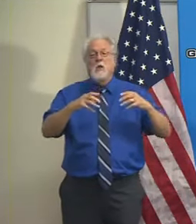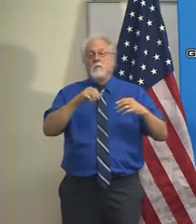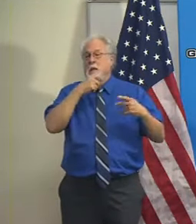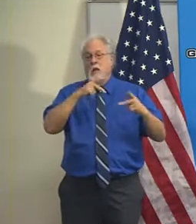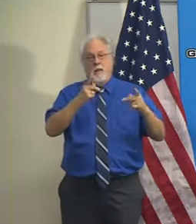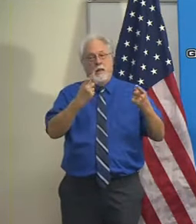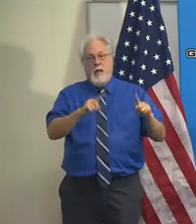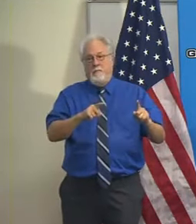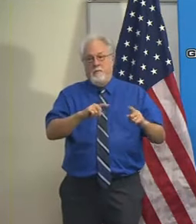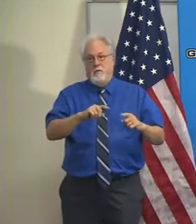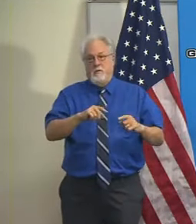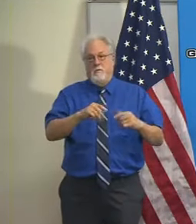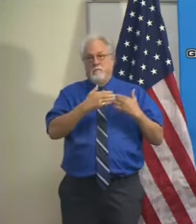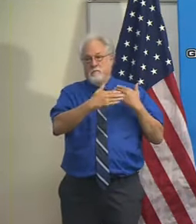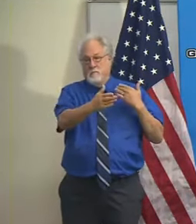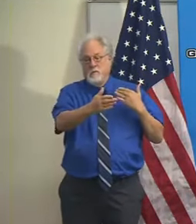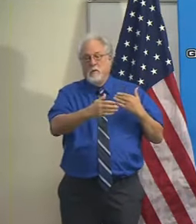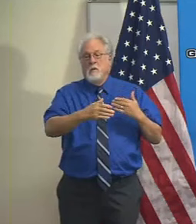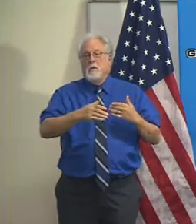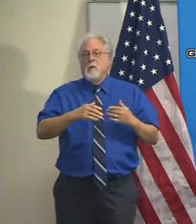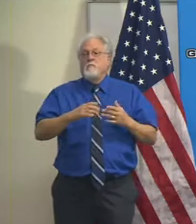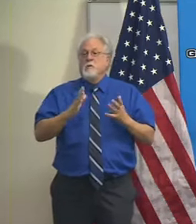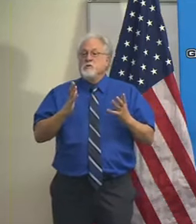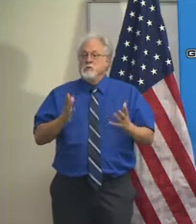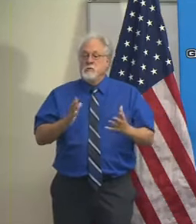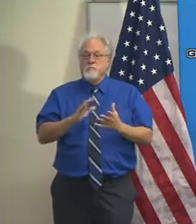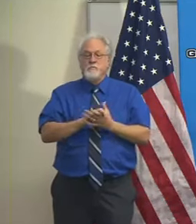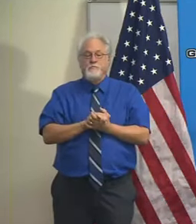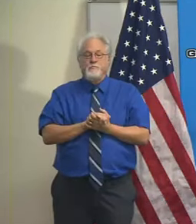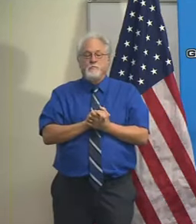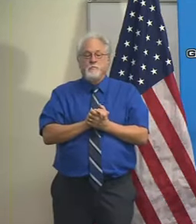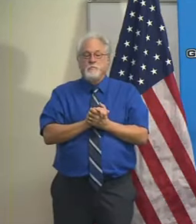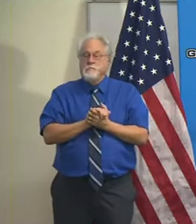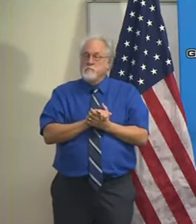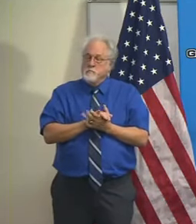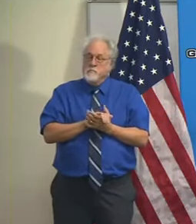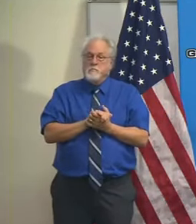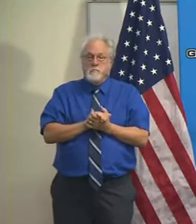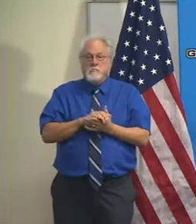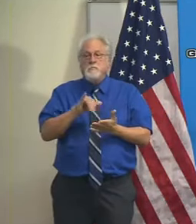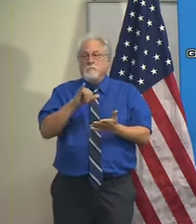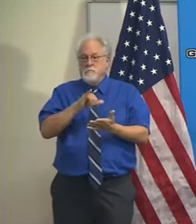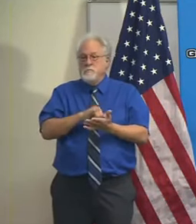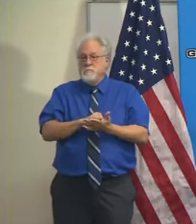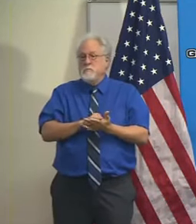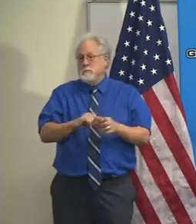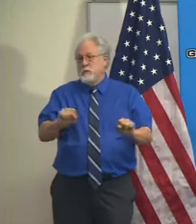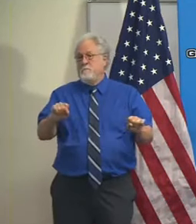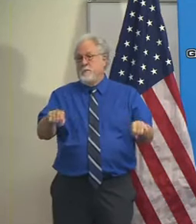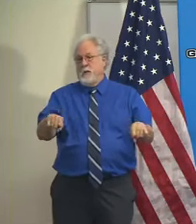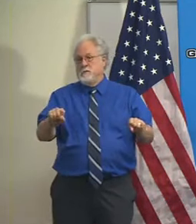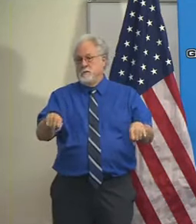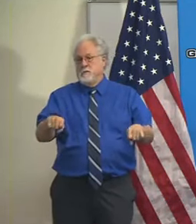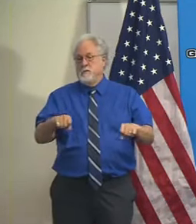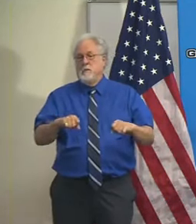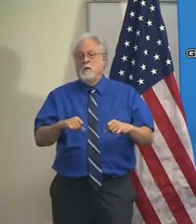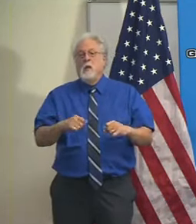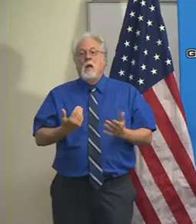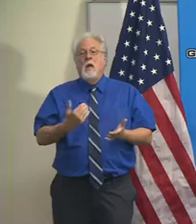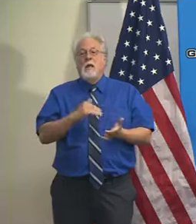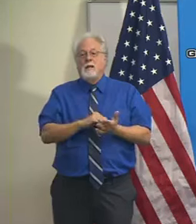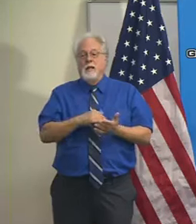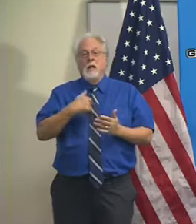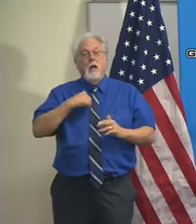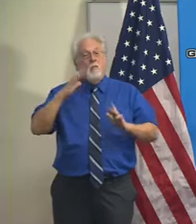not going to let it happen going forward. So yeah, I mean, that certainly remains possible. Again,